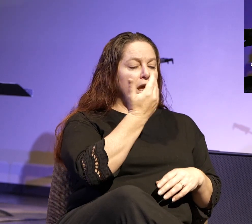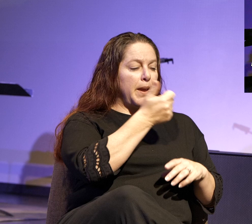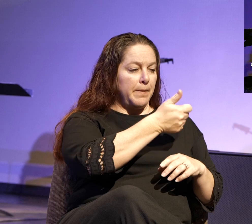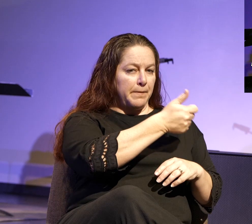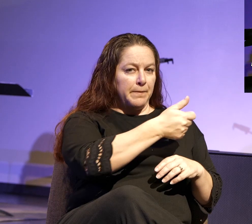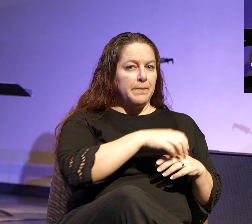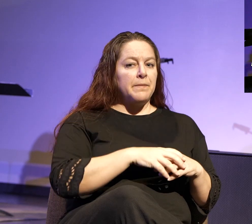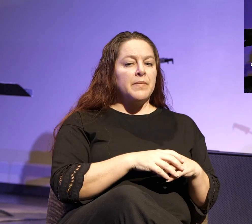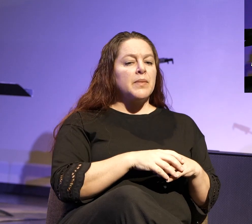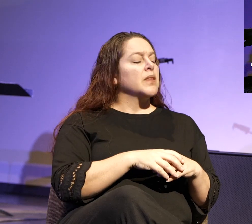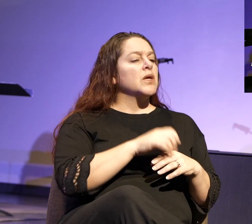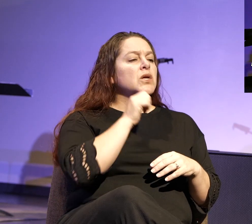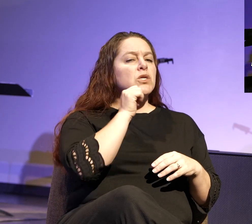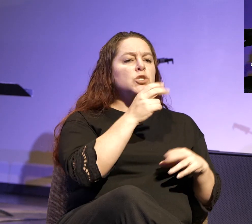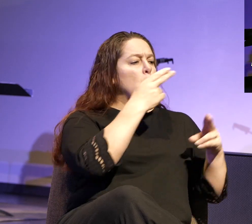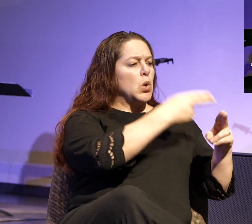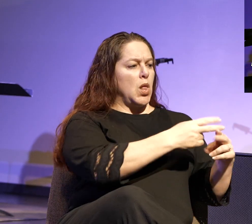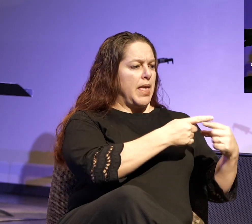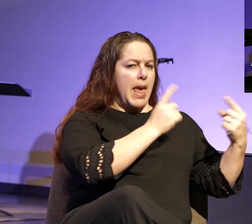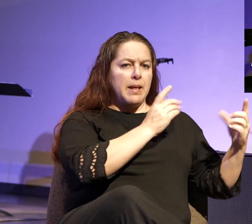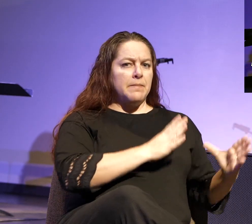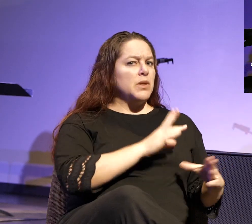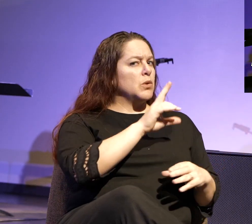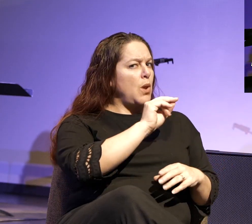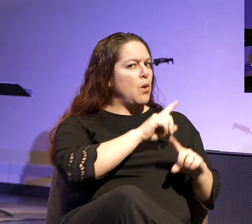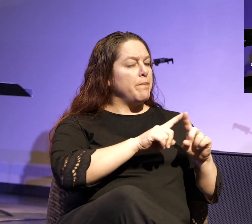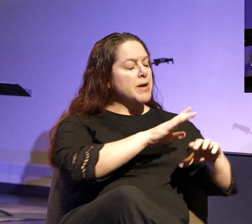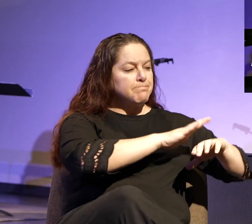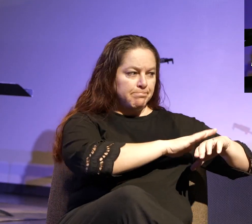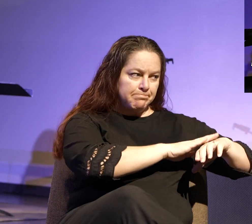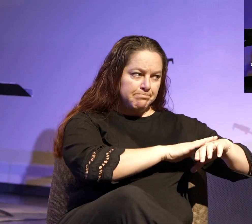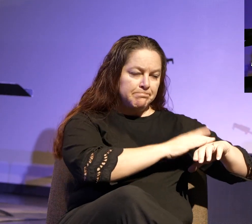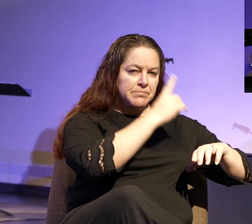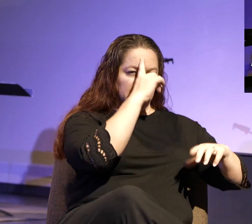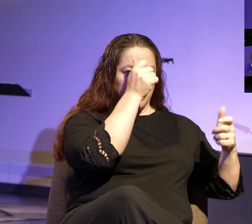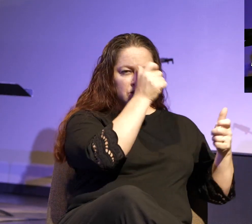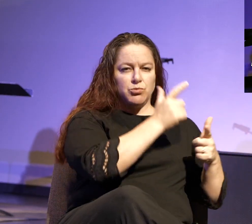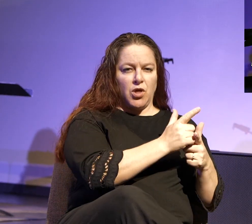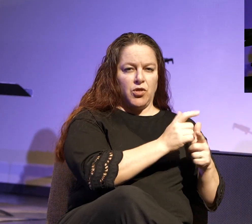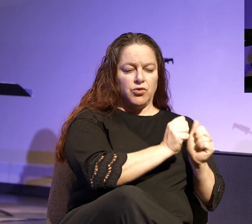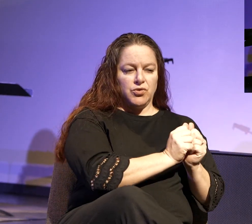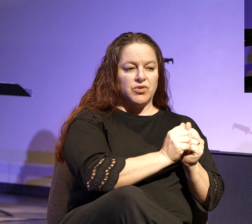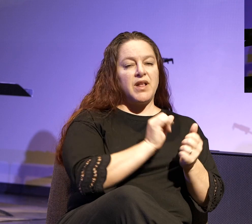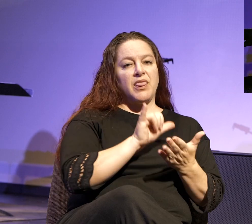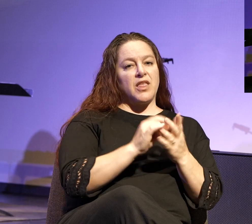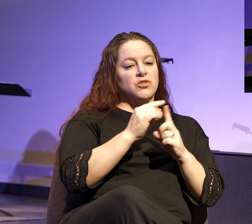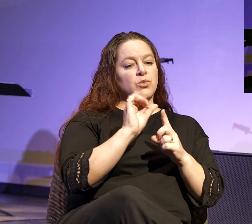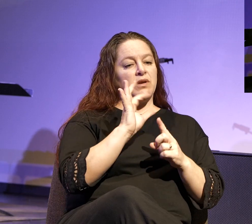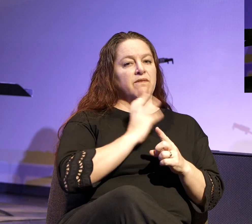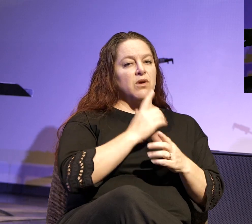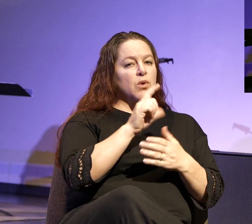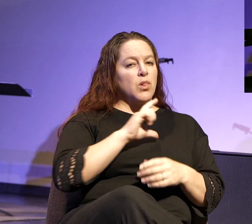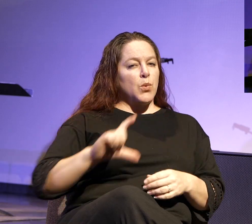Do not regard him as an enemy, but warn him as a brother. This is the word of our Lord.